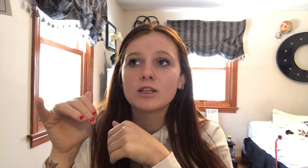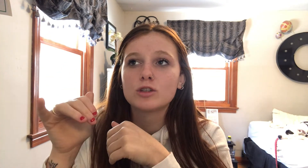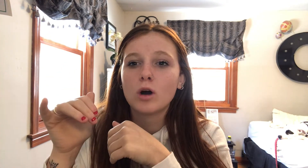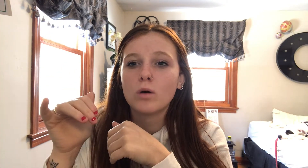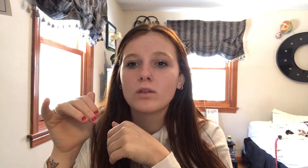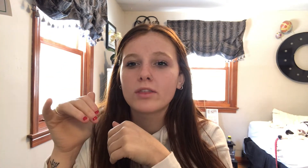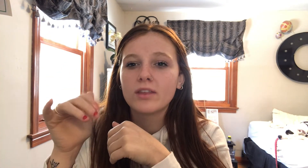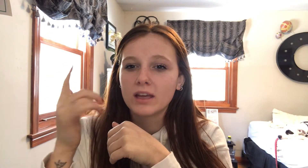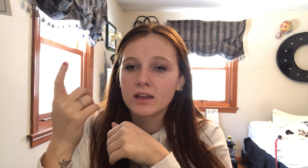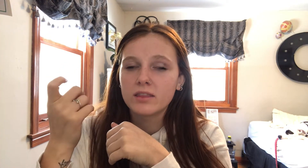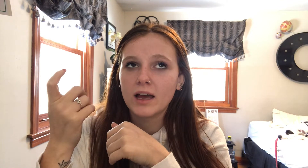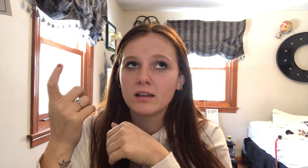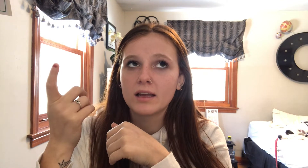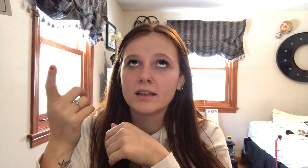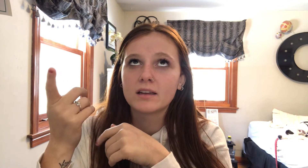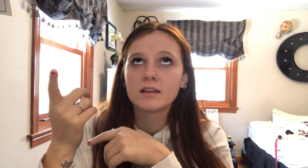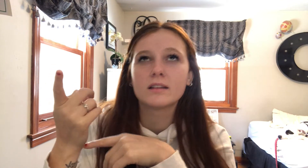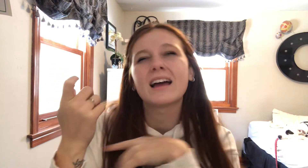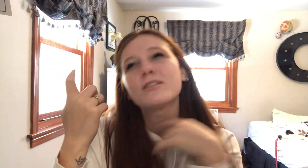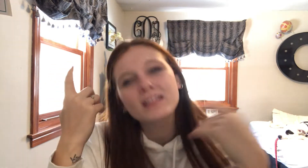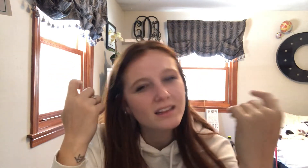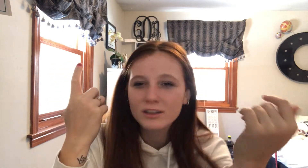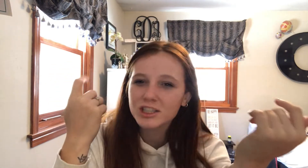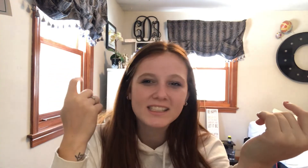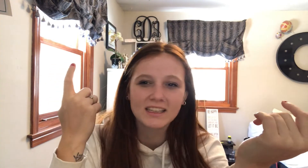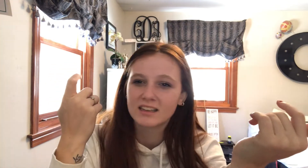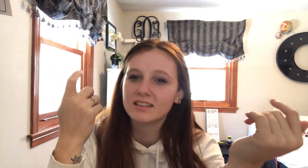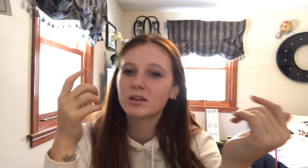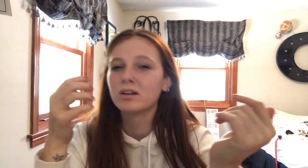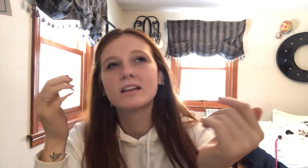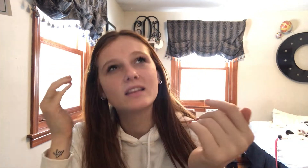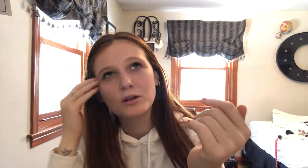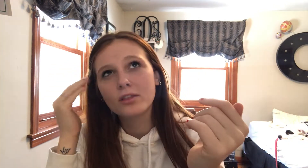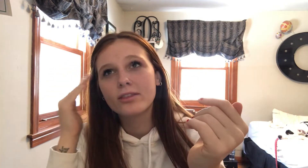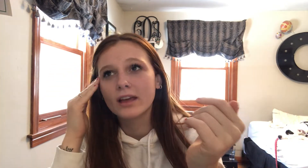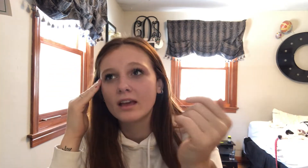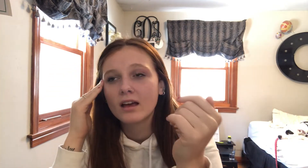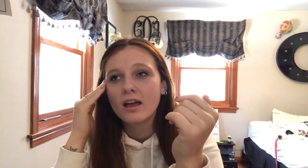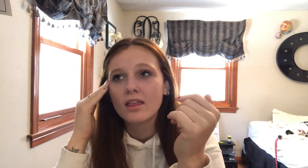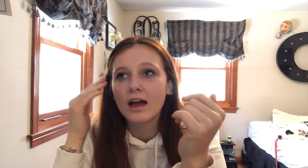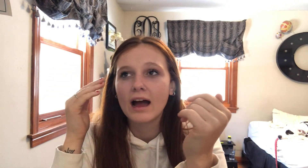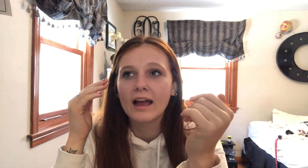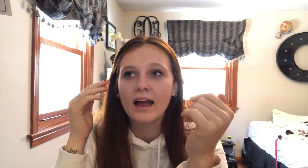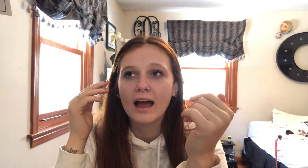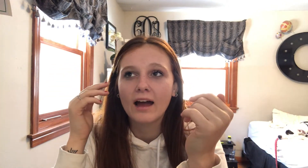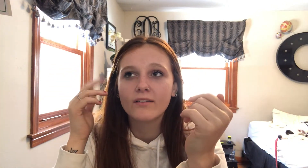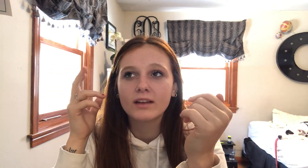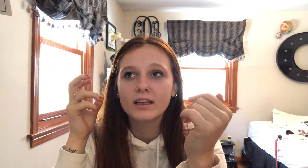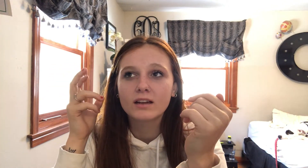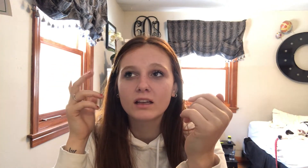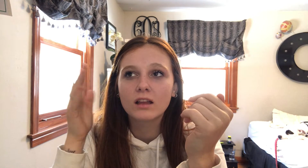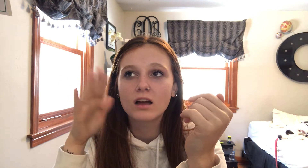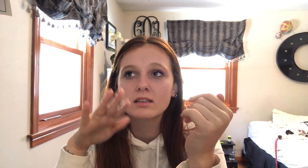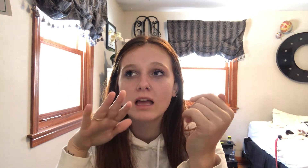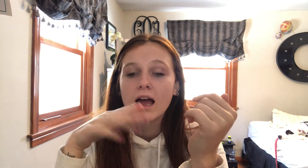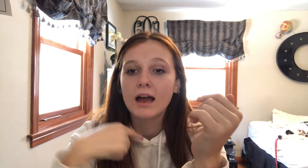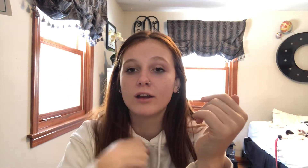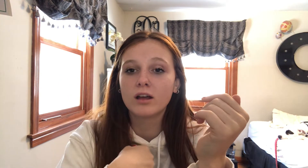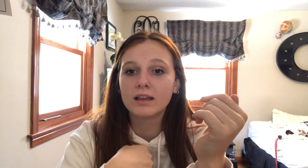don't think that like, I don't think they understand or like they don't think that I have a hearing loss. I know like